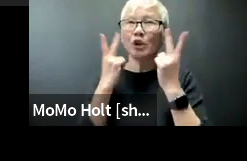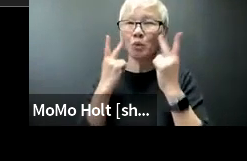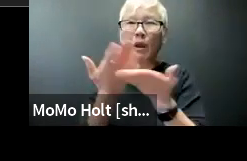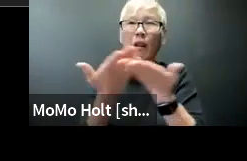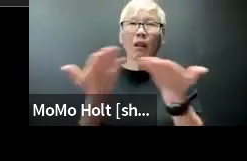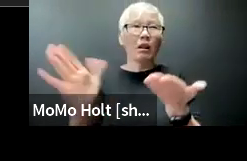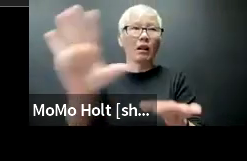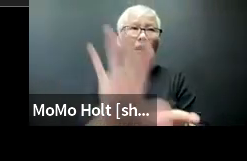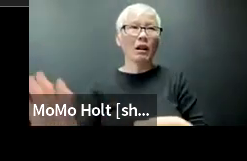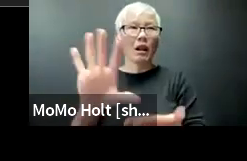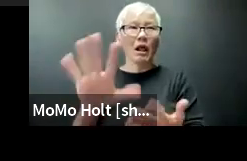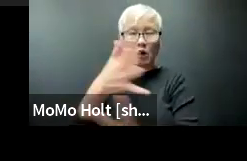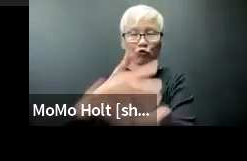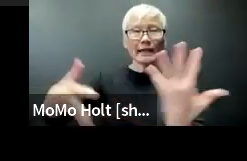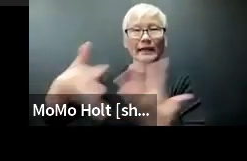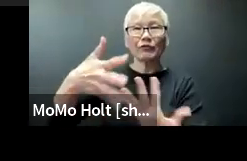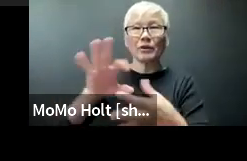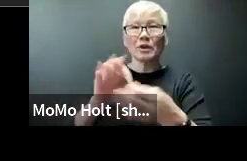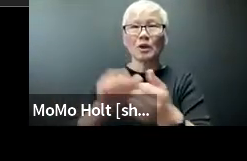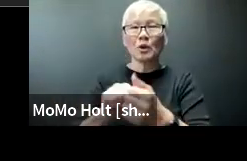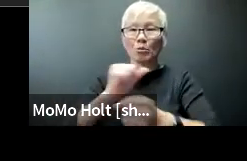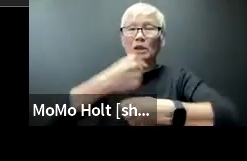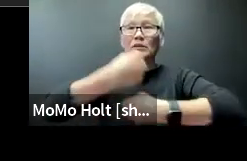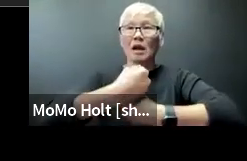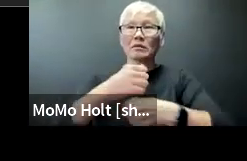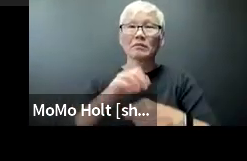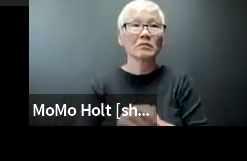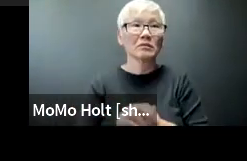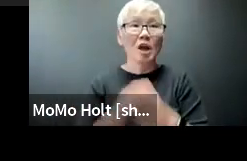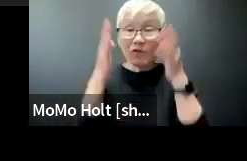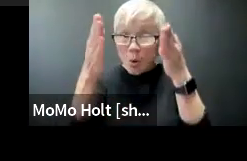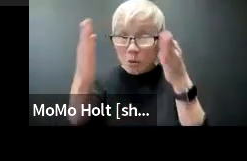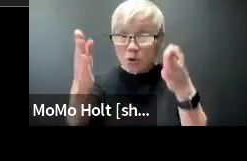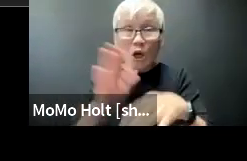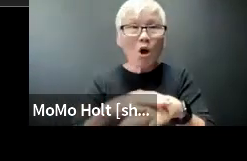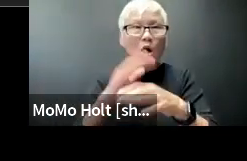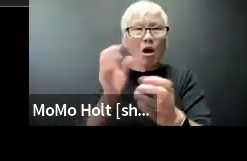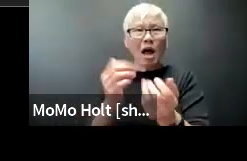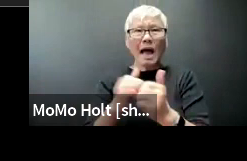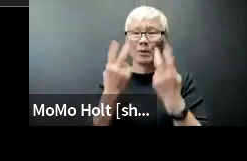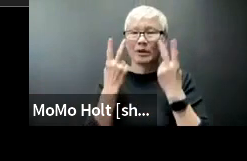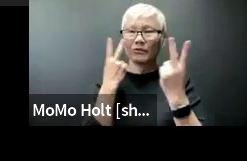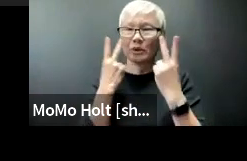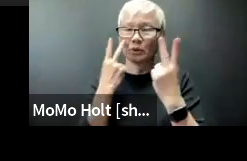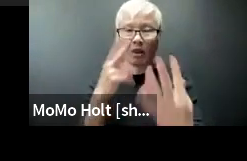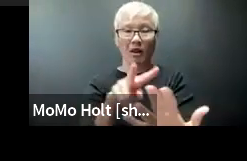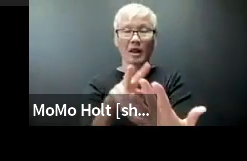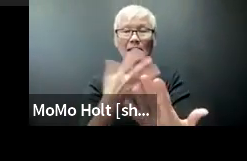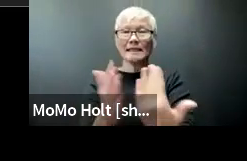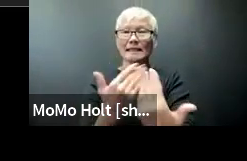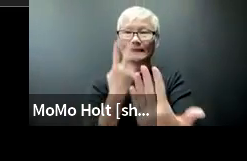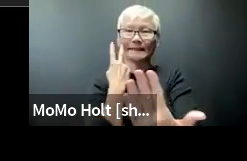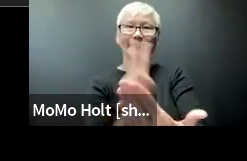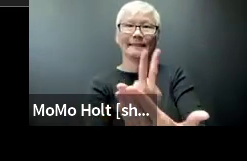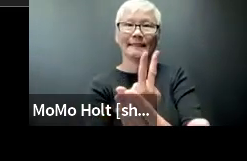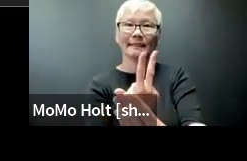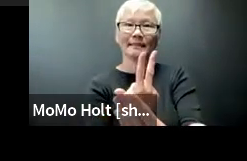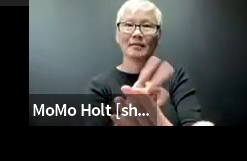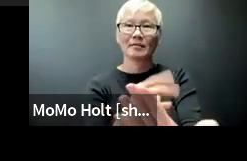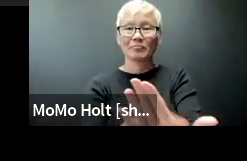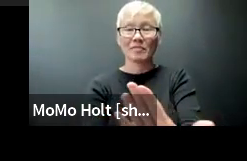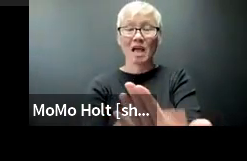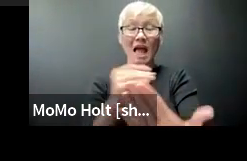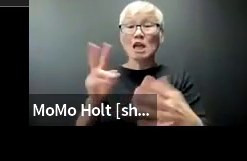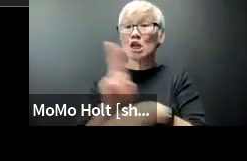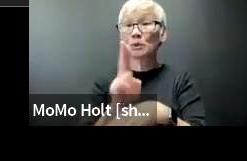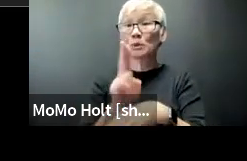which is the user interface, designing the visual elements in an interactive component for a product